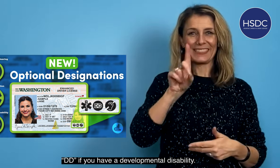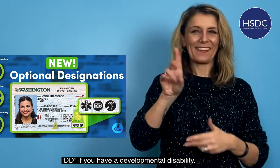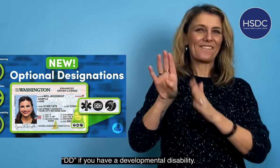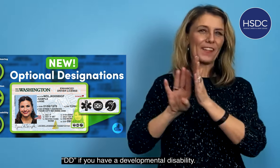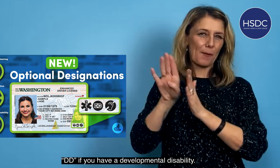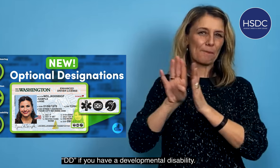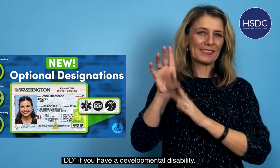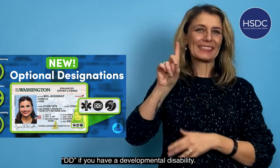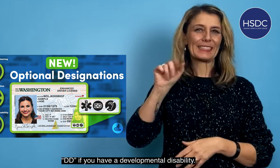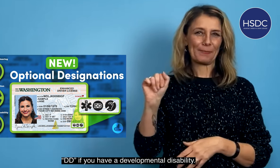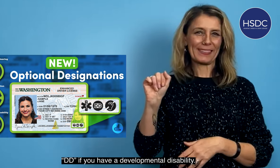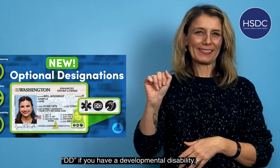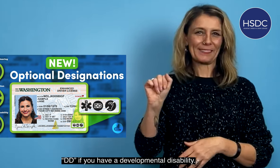if you have a developmental disability.